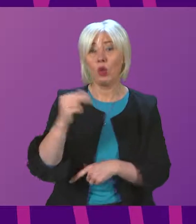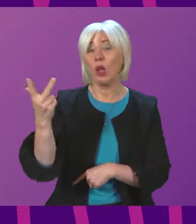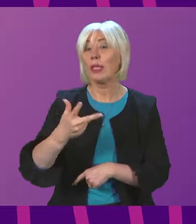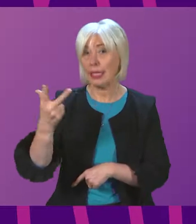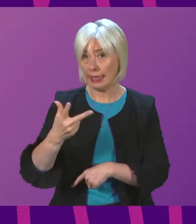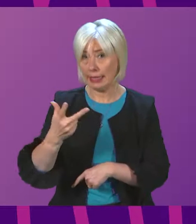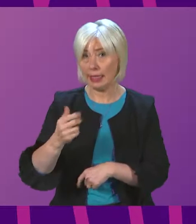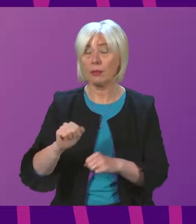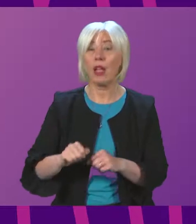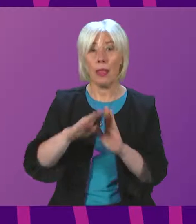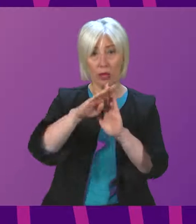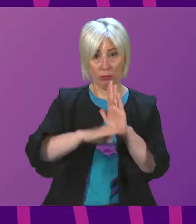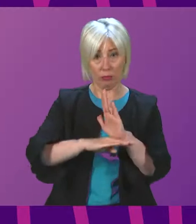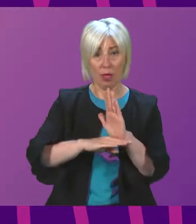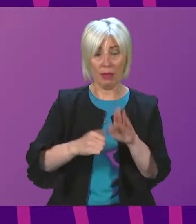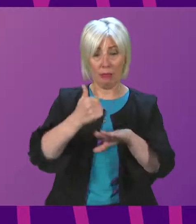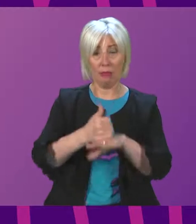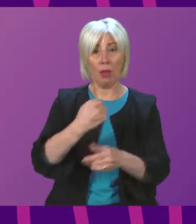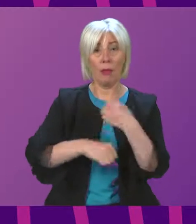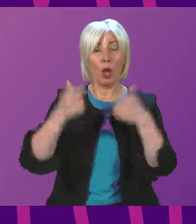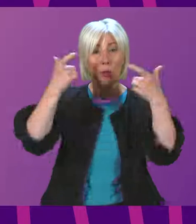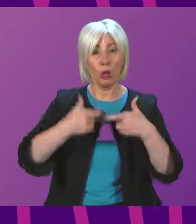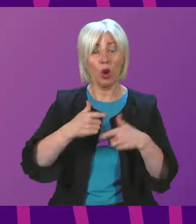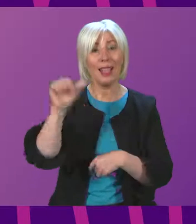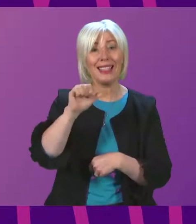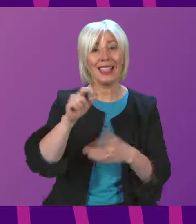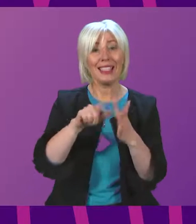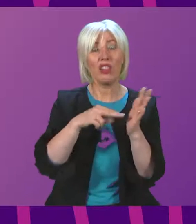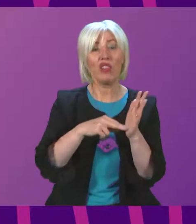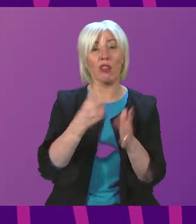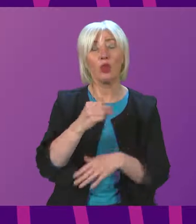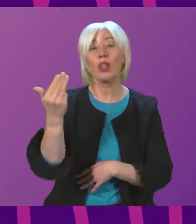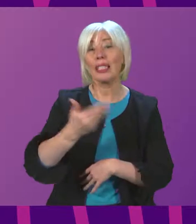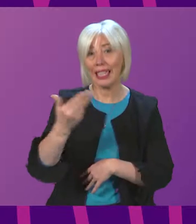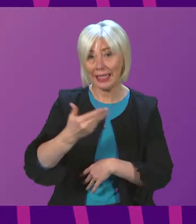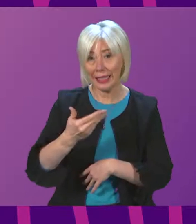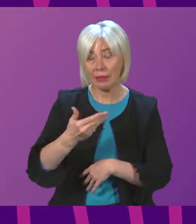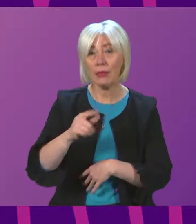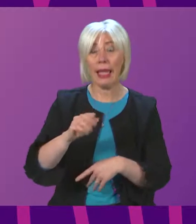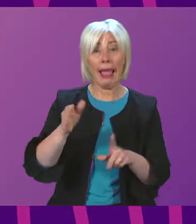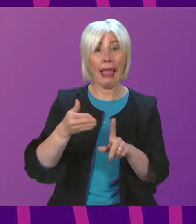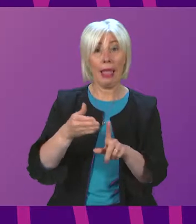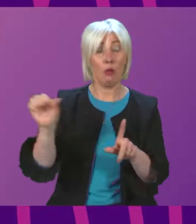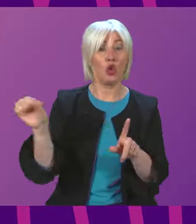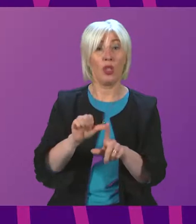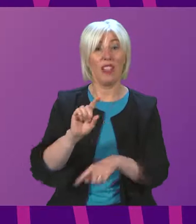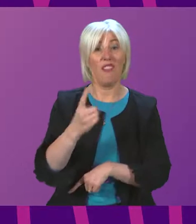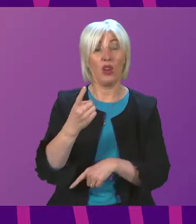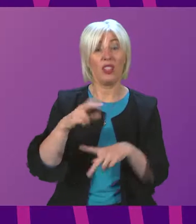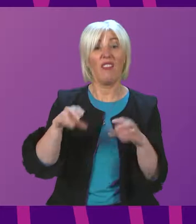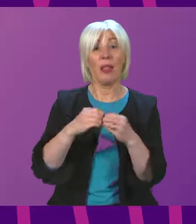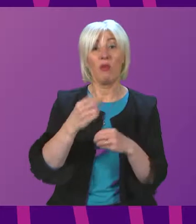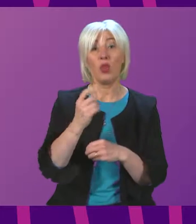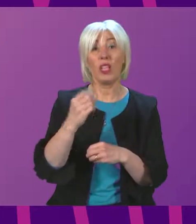These regulations were set in law on 16 January 2019 and were intended to come into force on 1 February